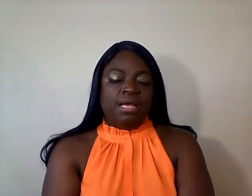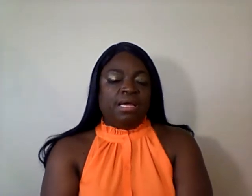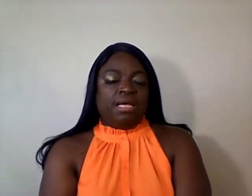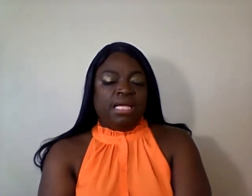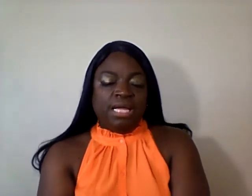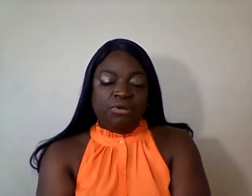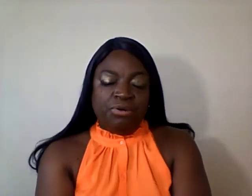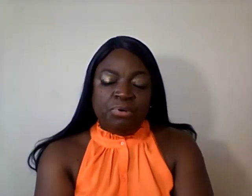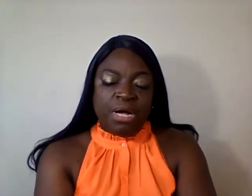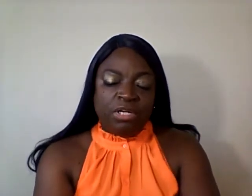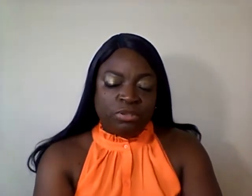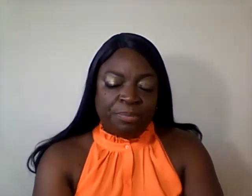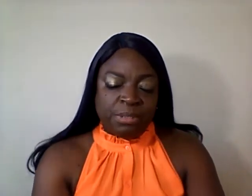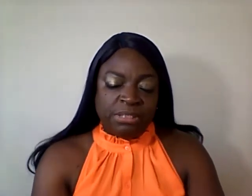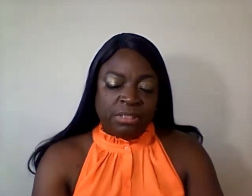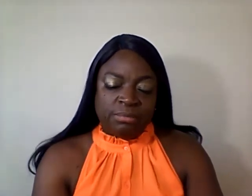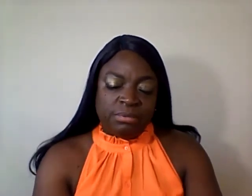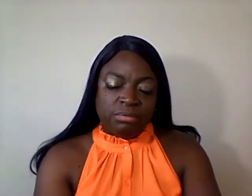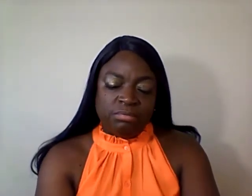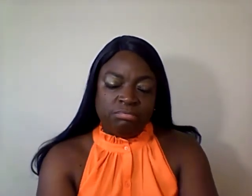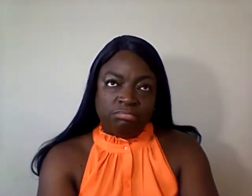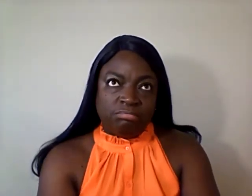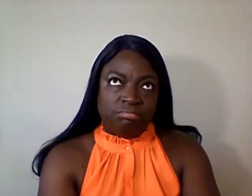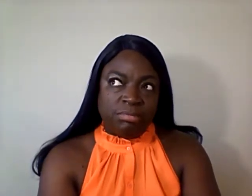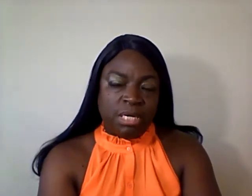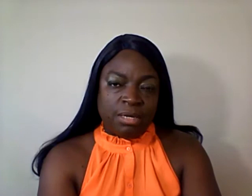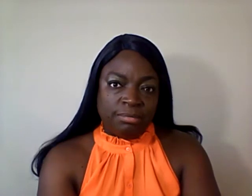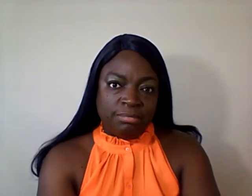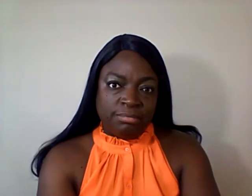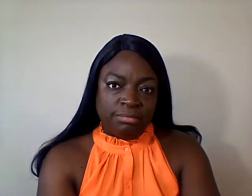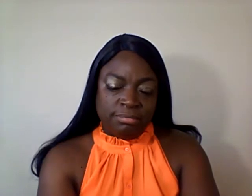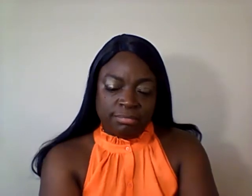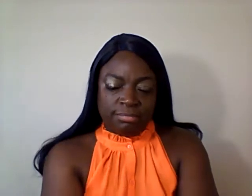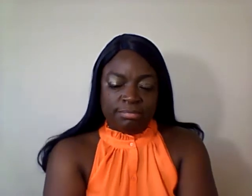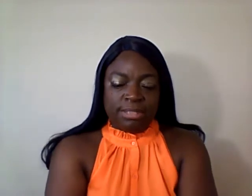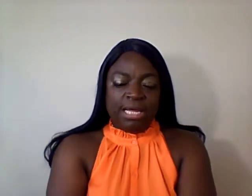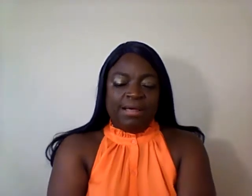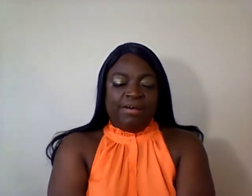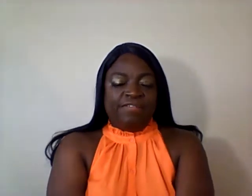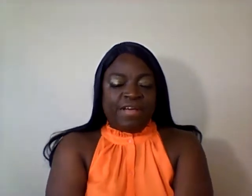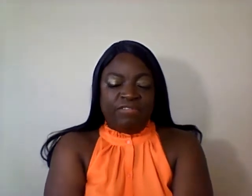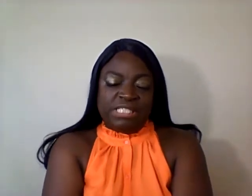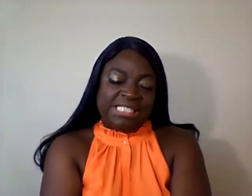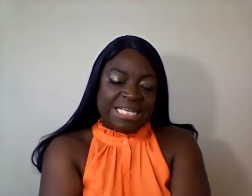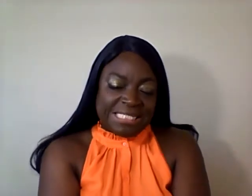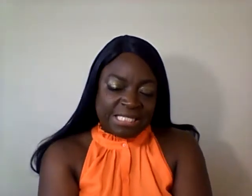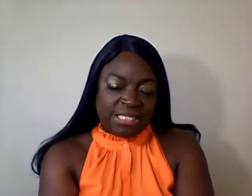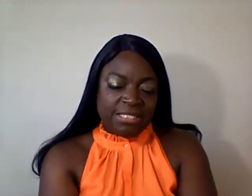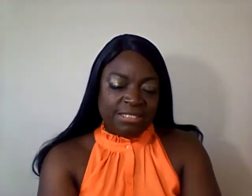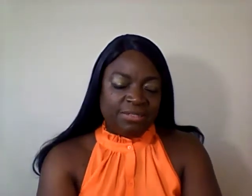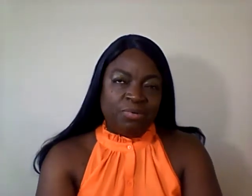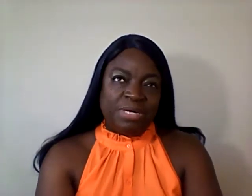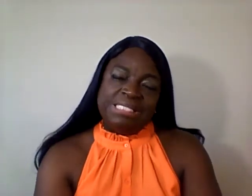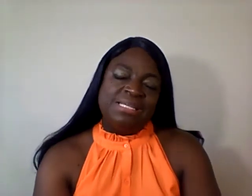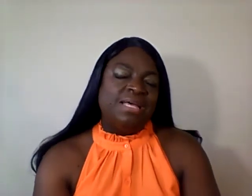Can you do 100 push-ups? No. Favorite season? Winter.